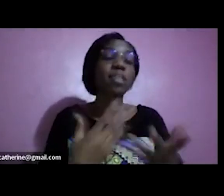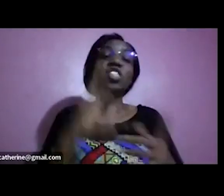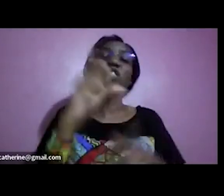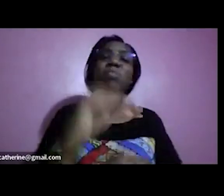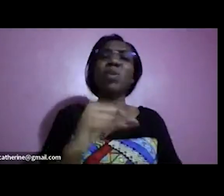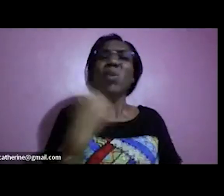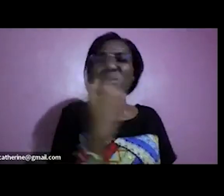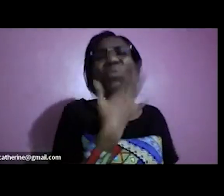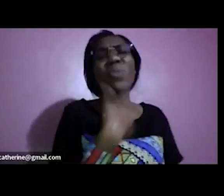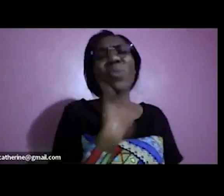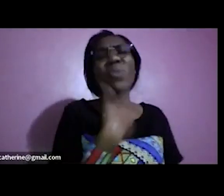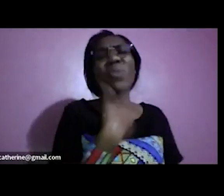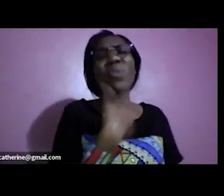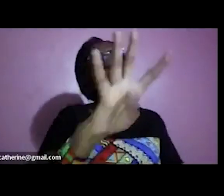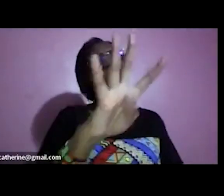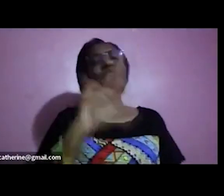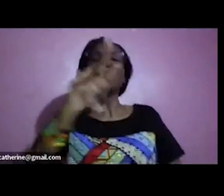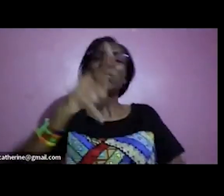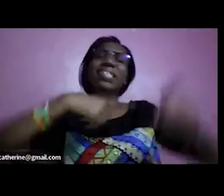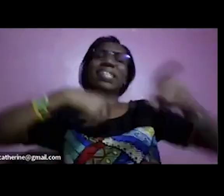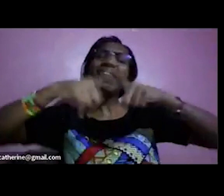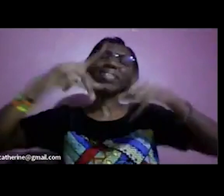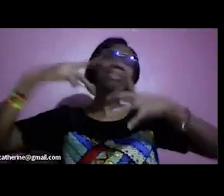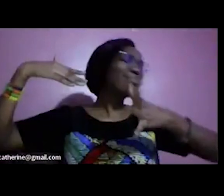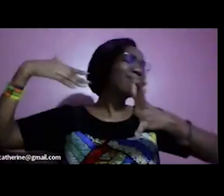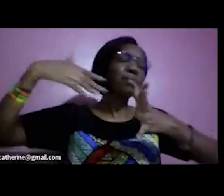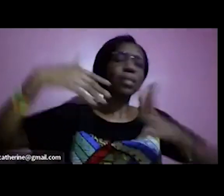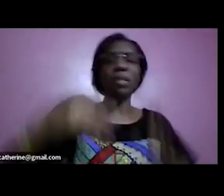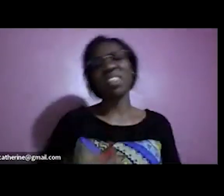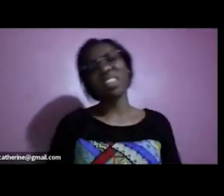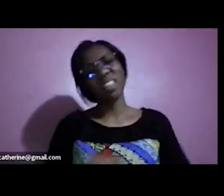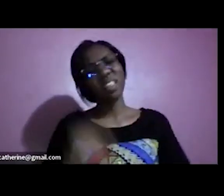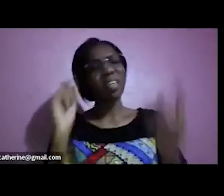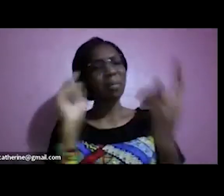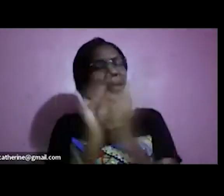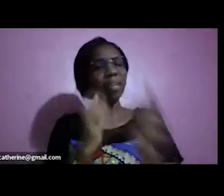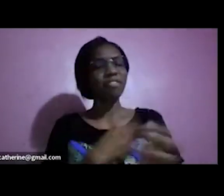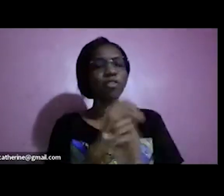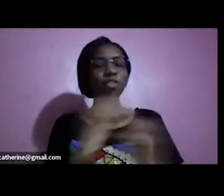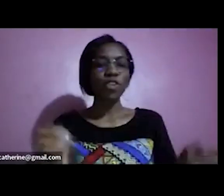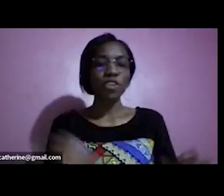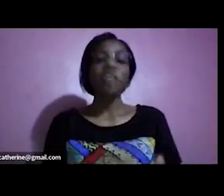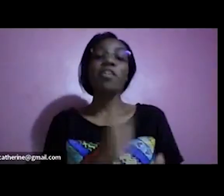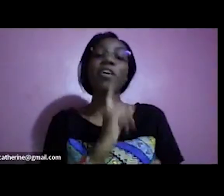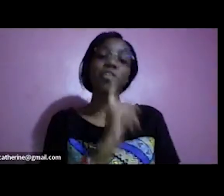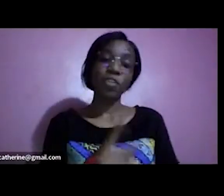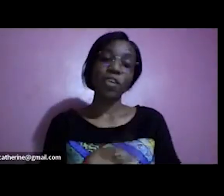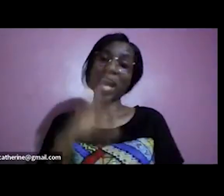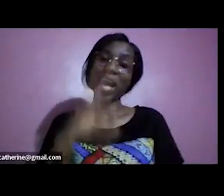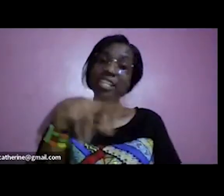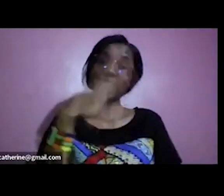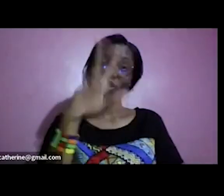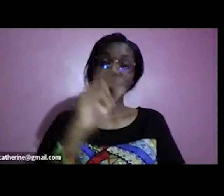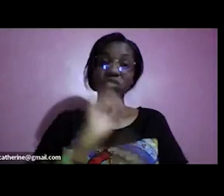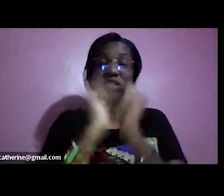you being there traveling all the way it doesn't make impact so some of these just you just have to change your attitude it may you might